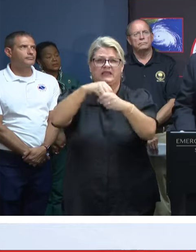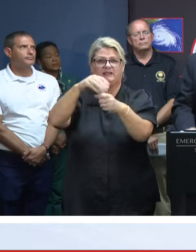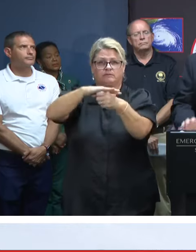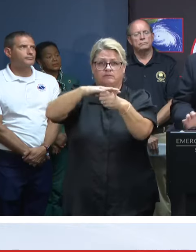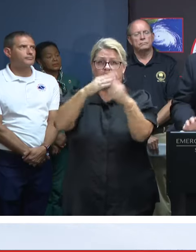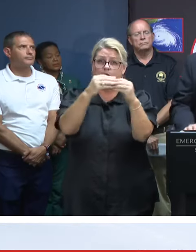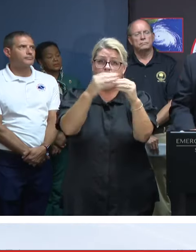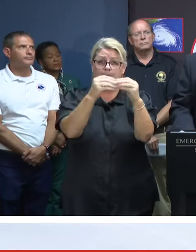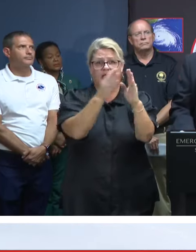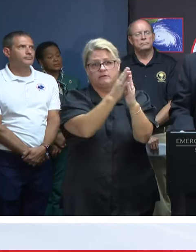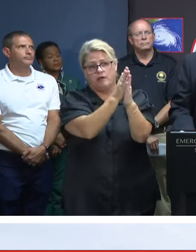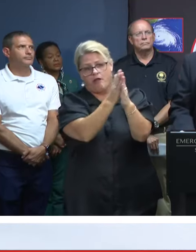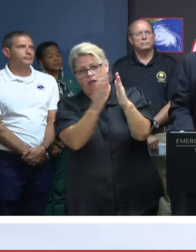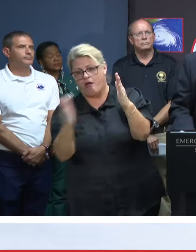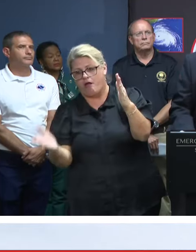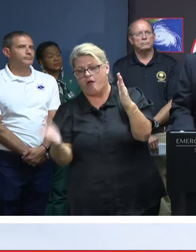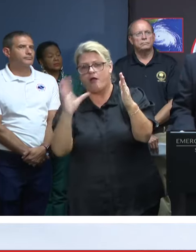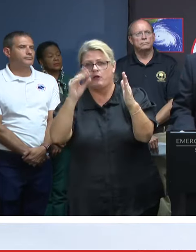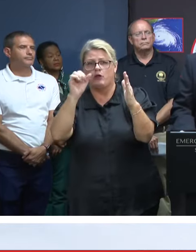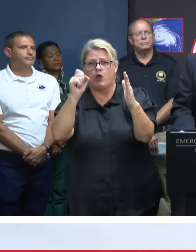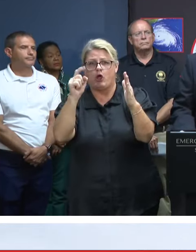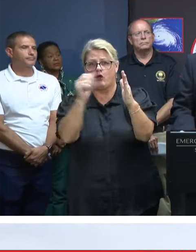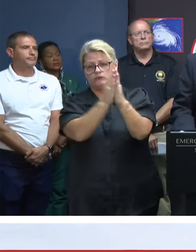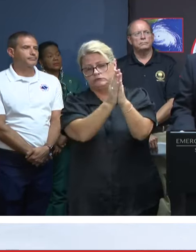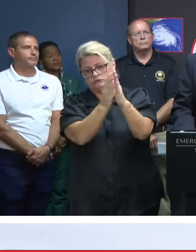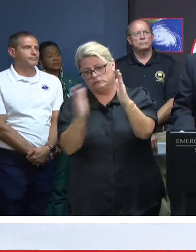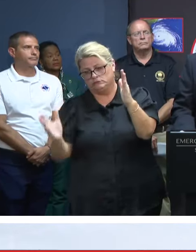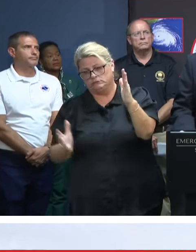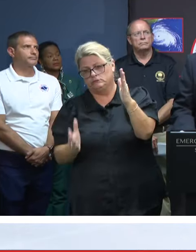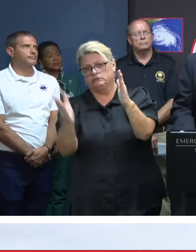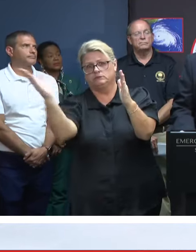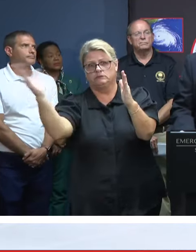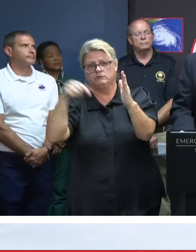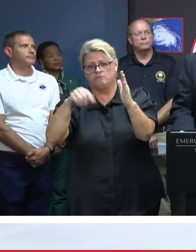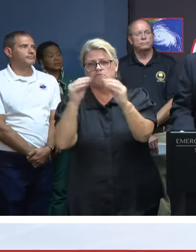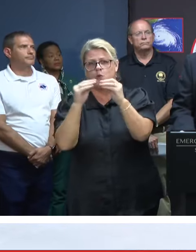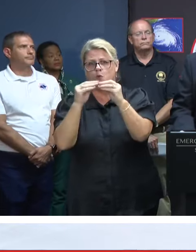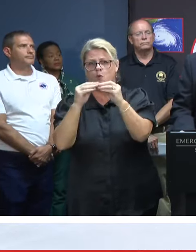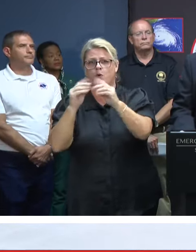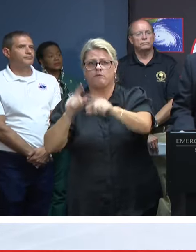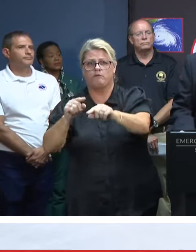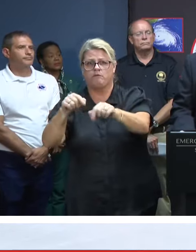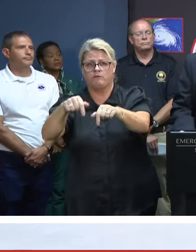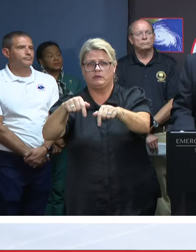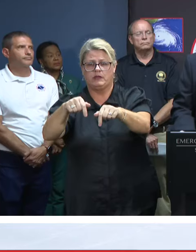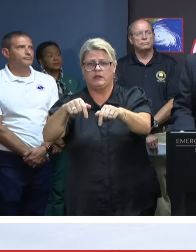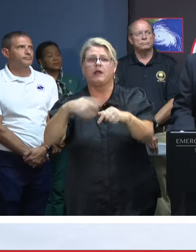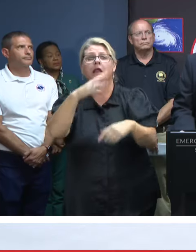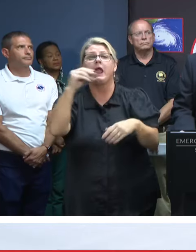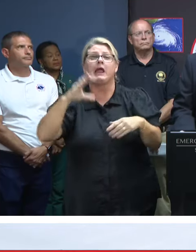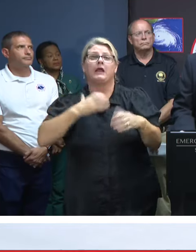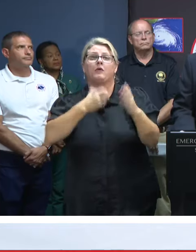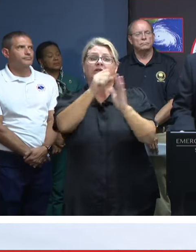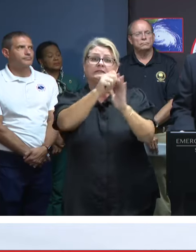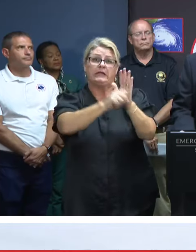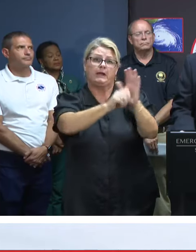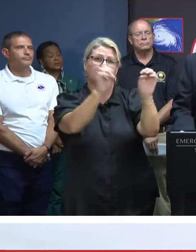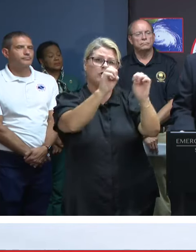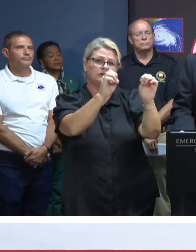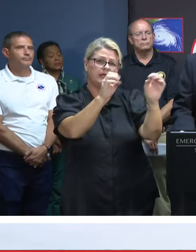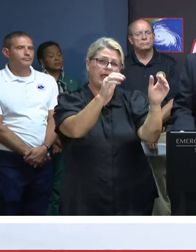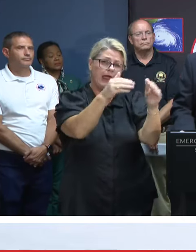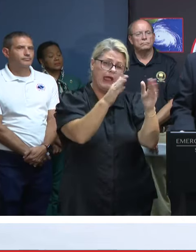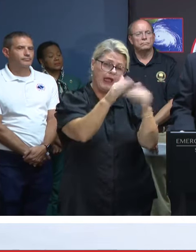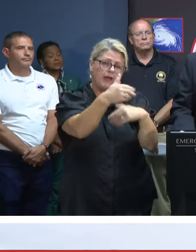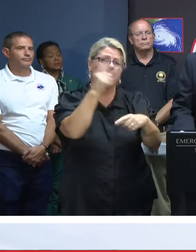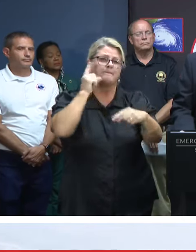all the way to the coast. And we began staffing the state emergency operations center, as well as our own statewide command post.